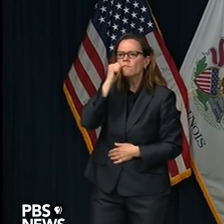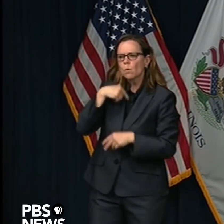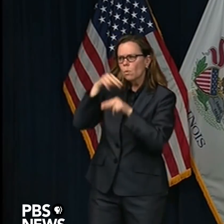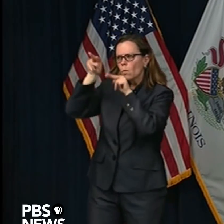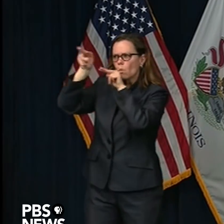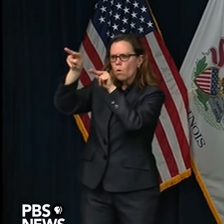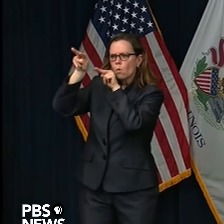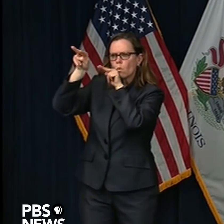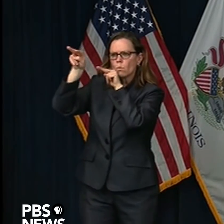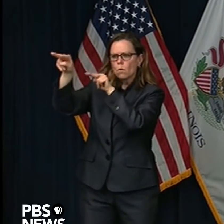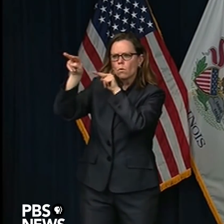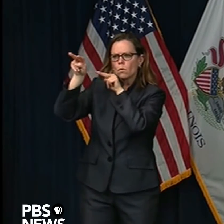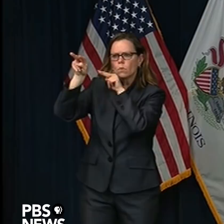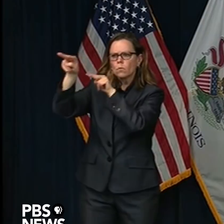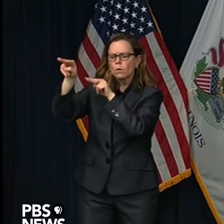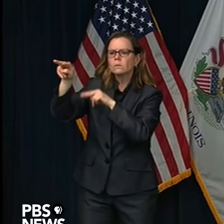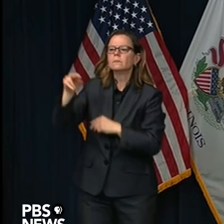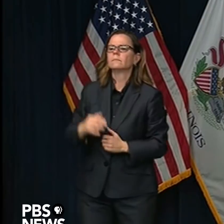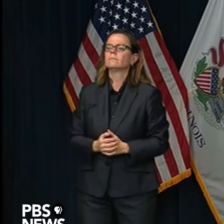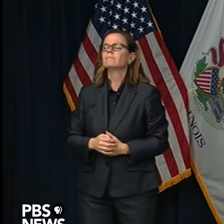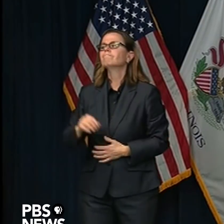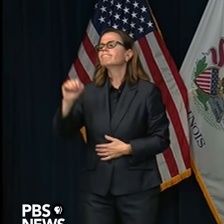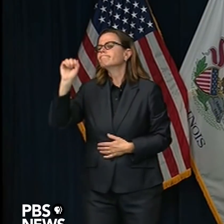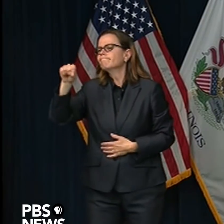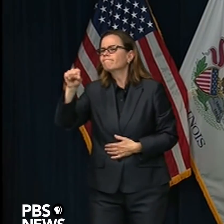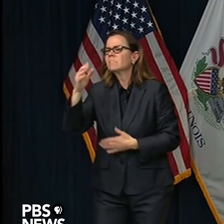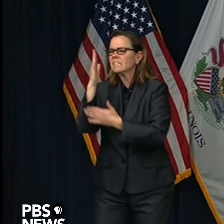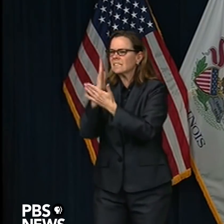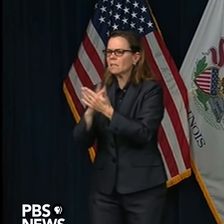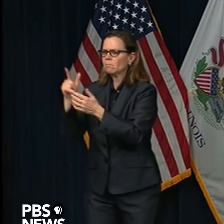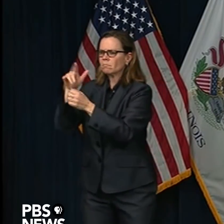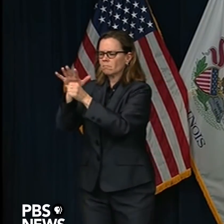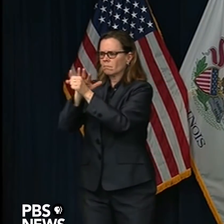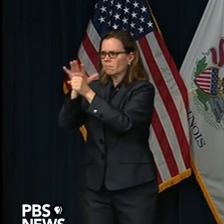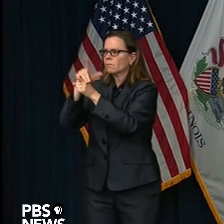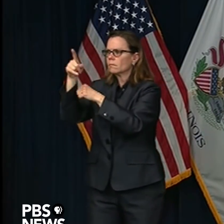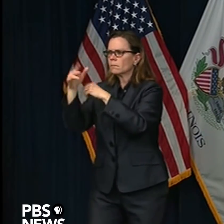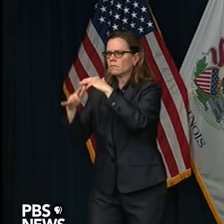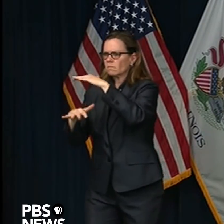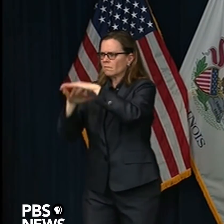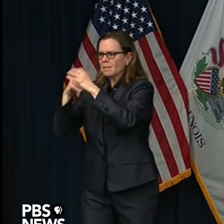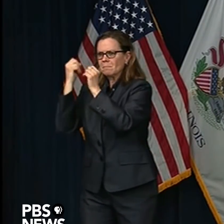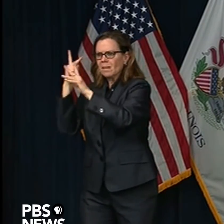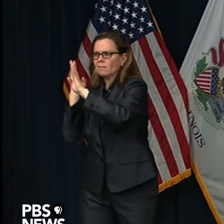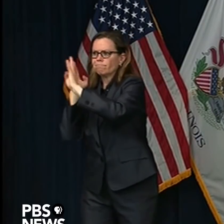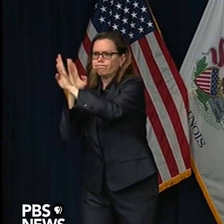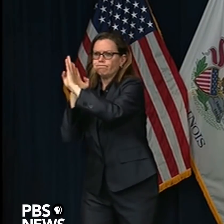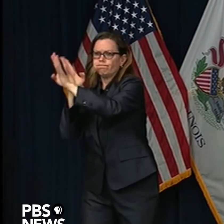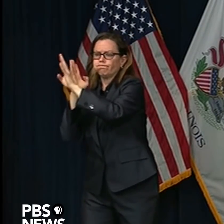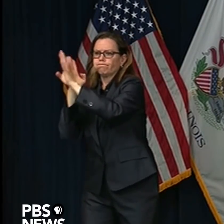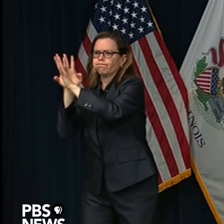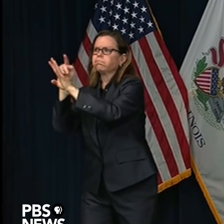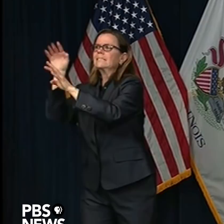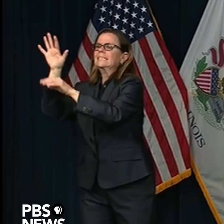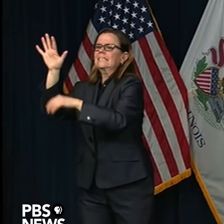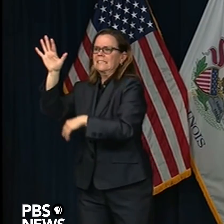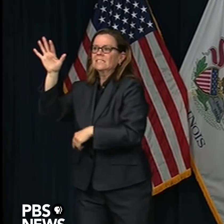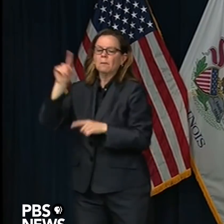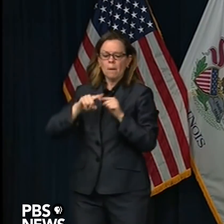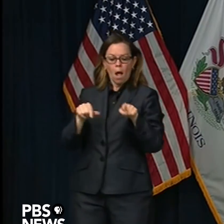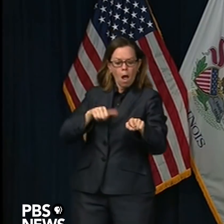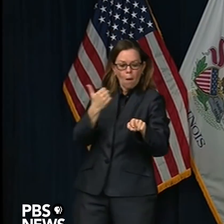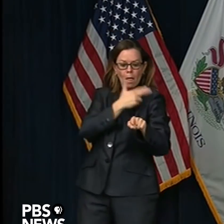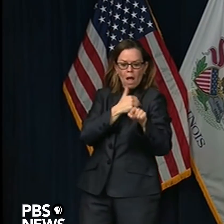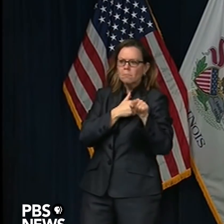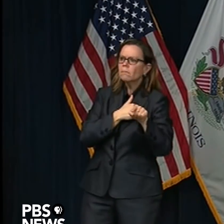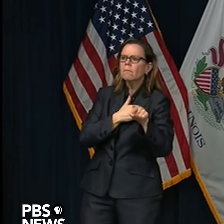some hospitals that are falling, that are filling up. But we know that there are other hospitals in the region that still have available beds. And then just a few